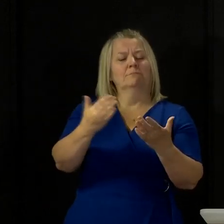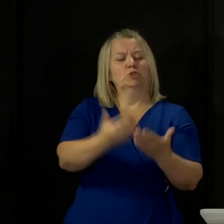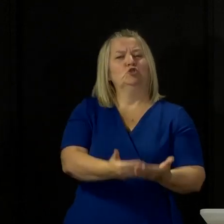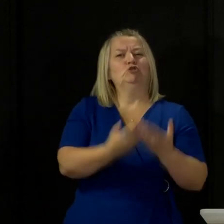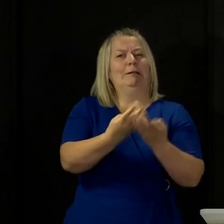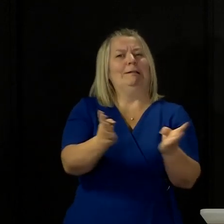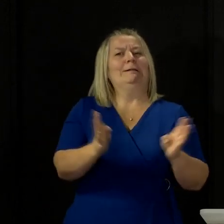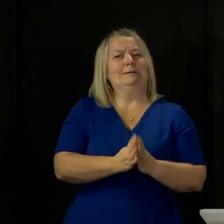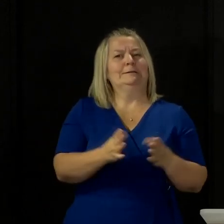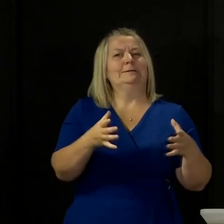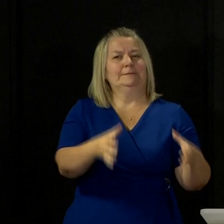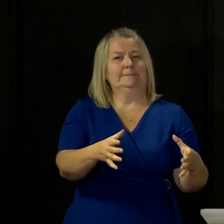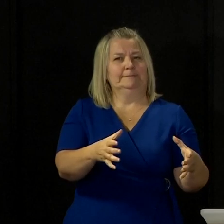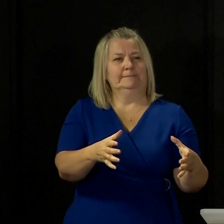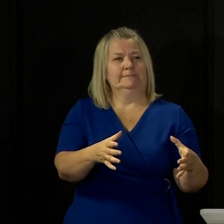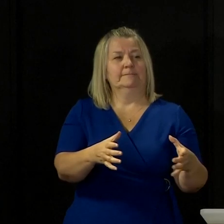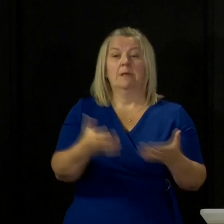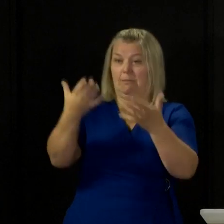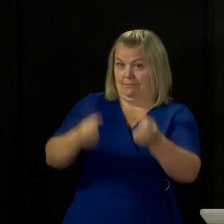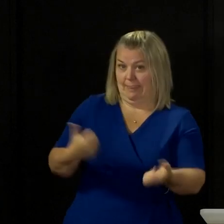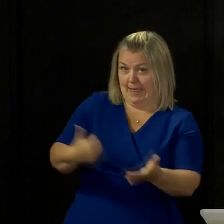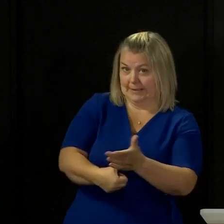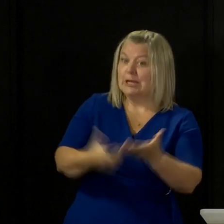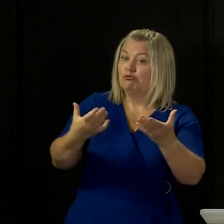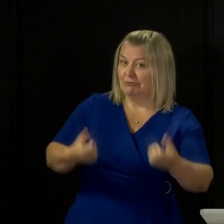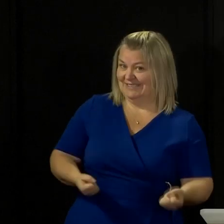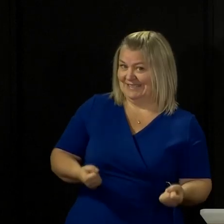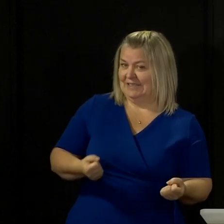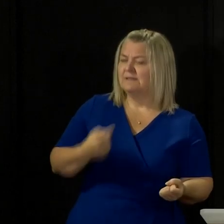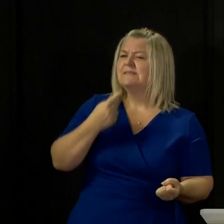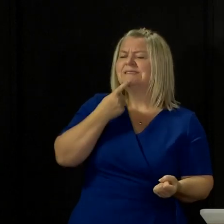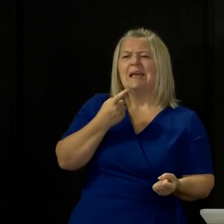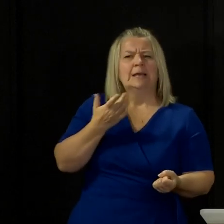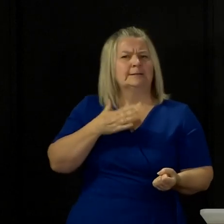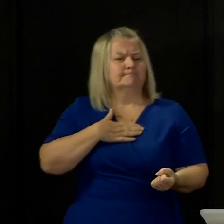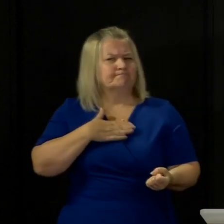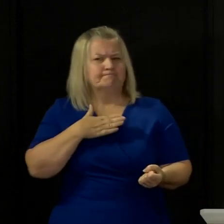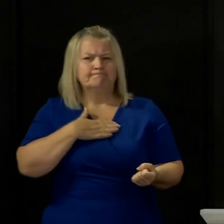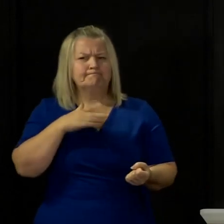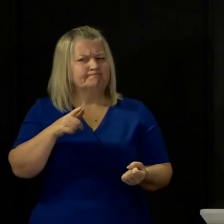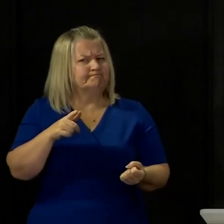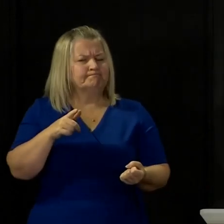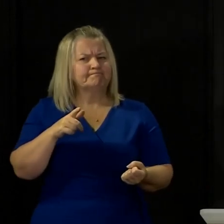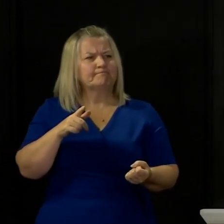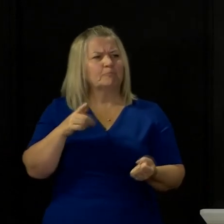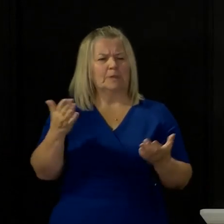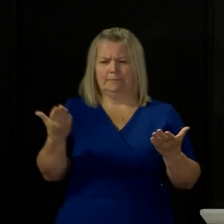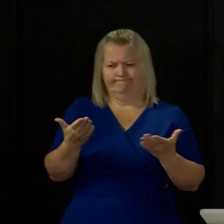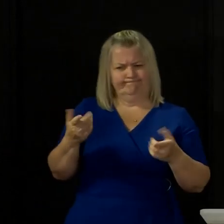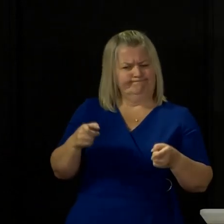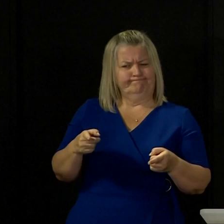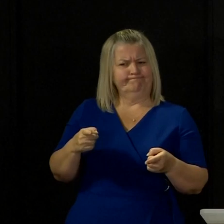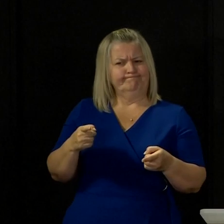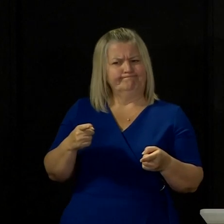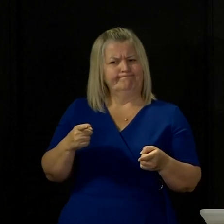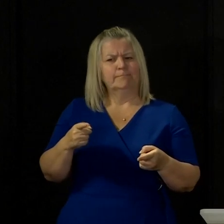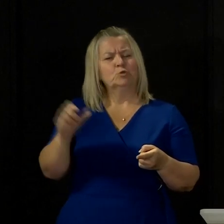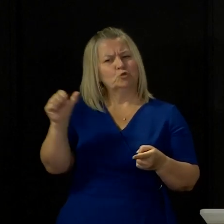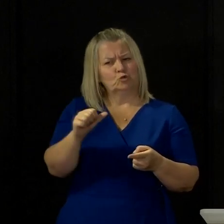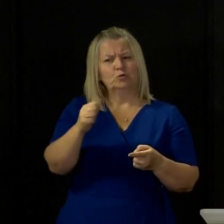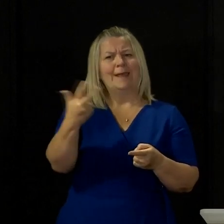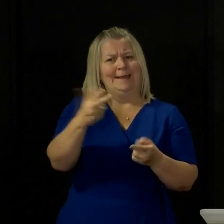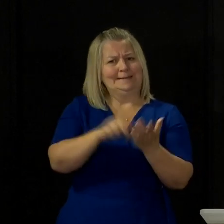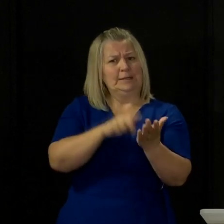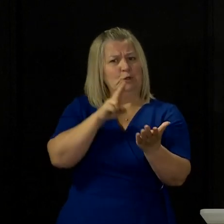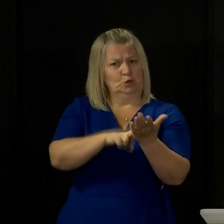her that today was not the day she'd be allowed to go out, but in fact the original letter she received should have been dated the 18th of this month. Now